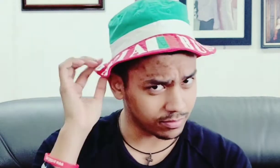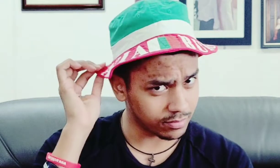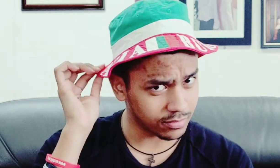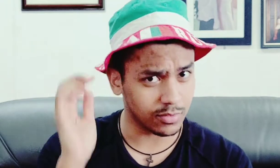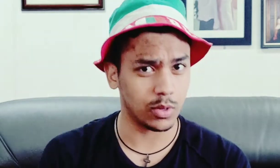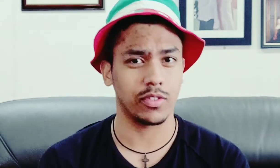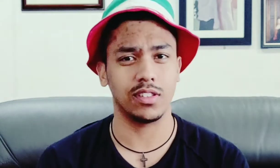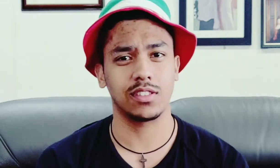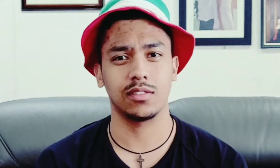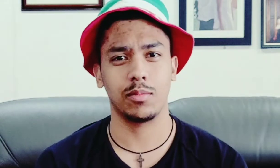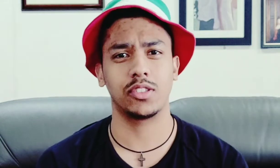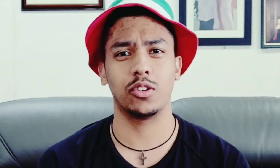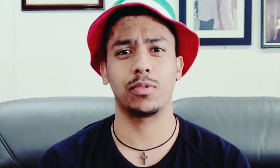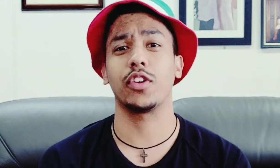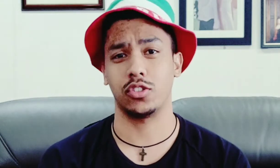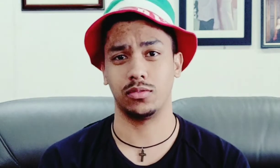one of these makes you look professional